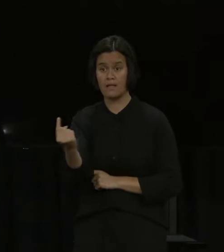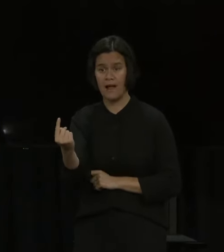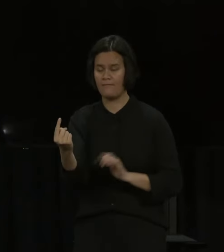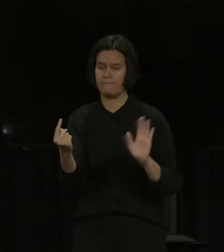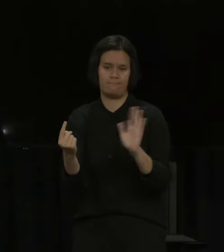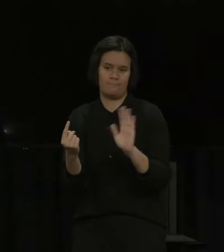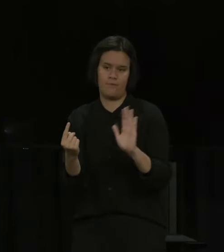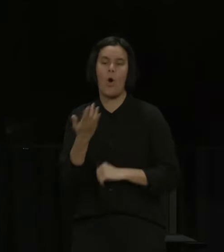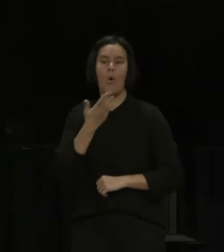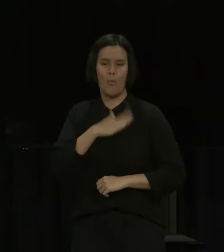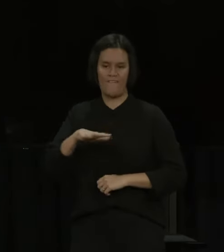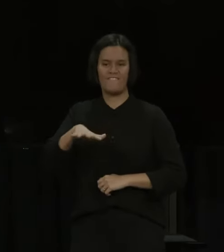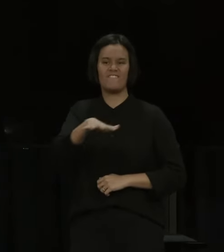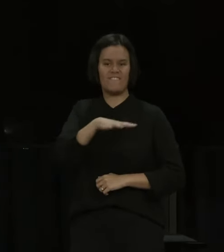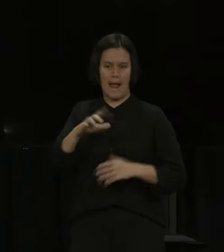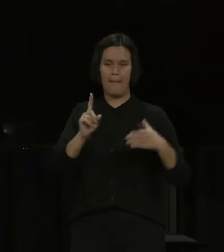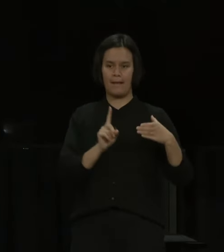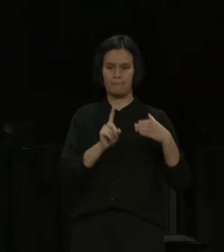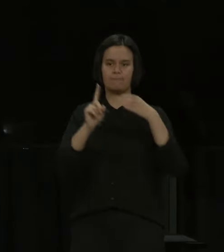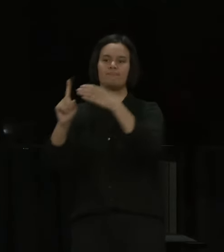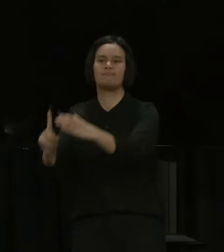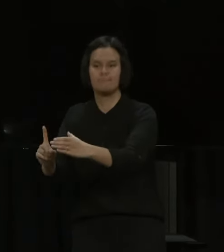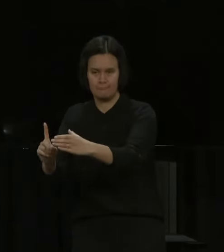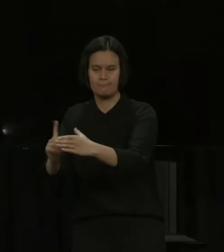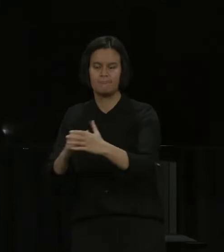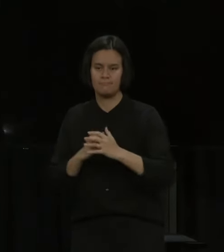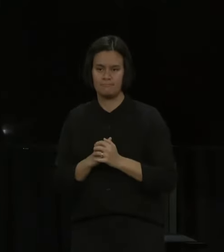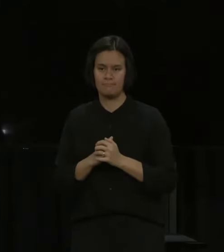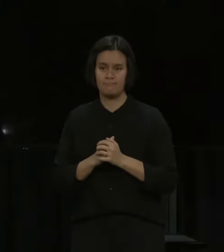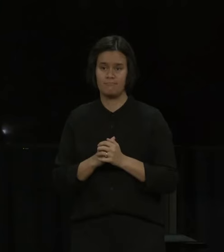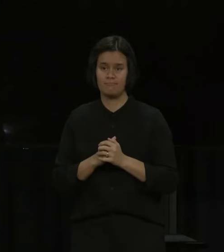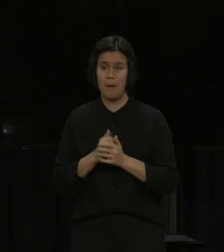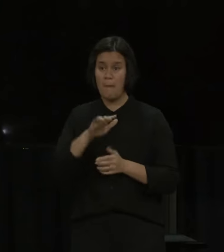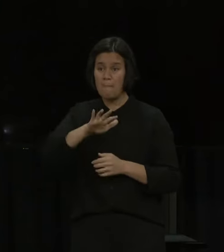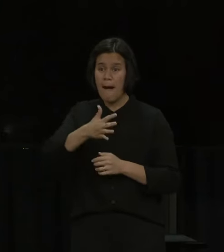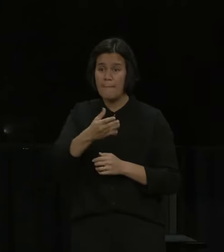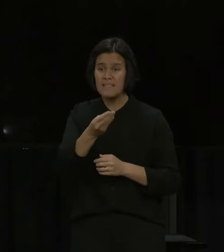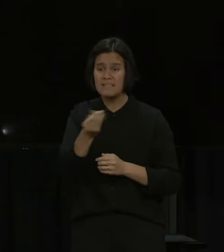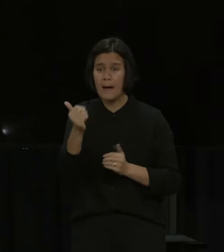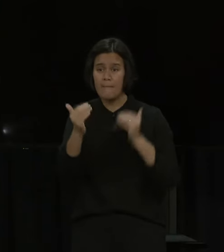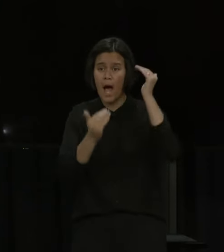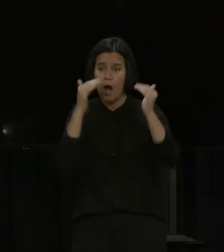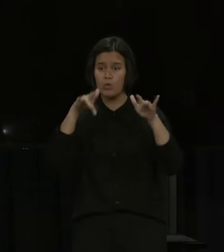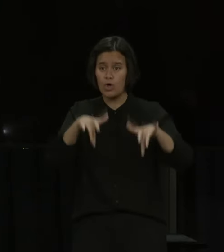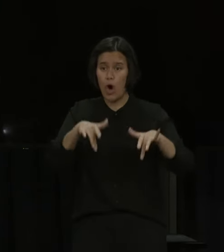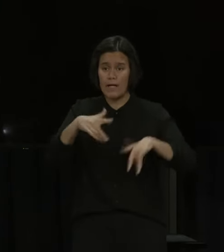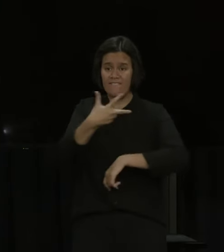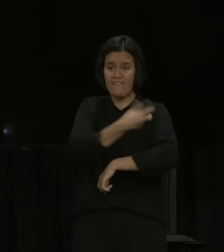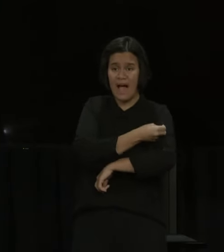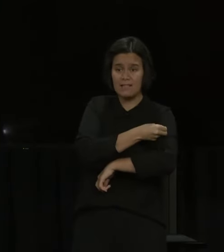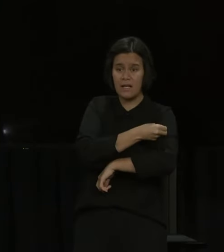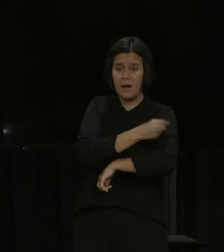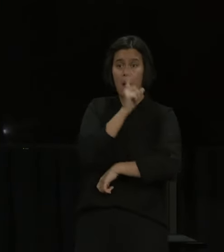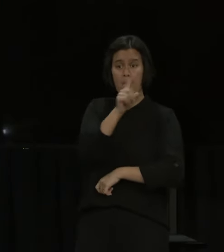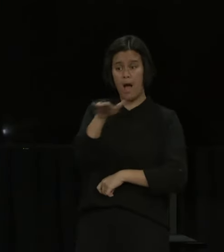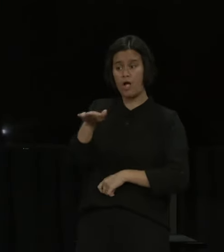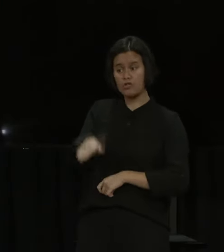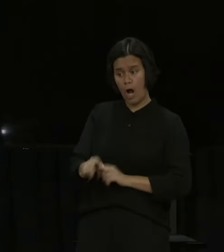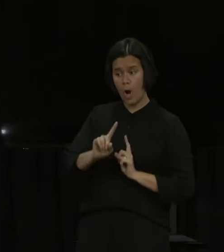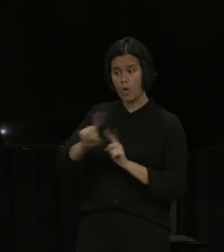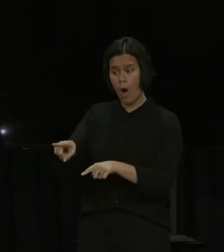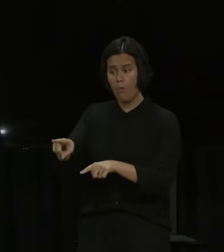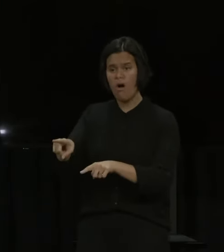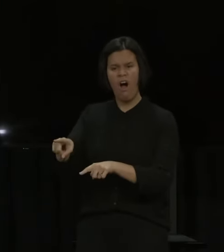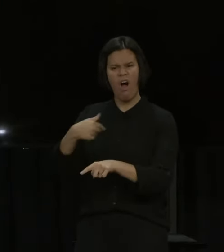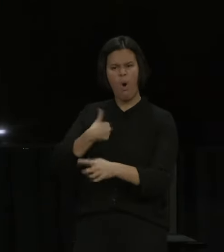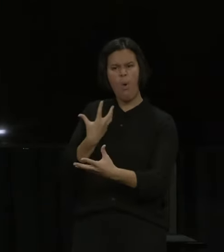to reach members of whānau, extended whānau, who may not have come forward as adults to receive their vaccinations. And it's also possible that